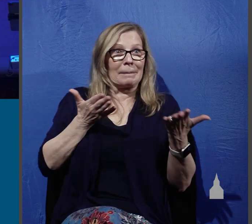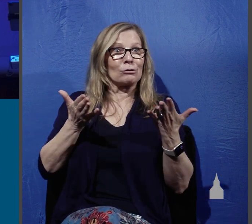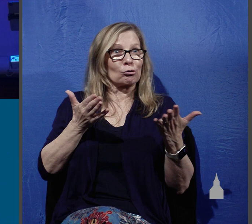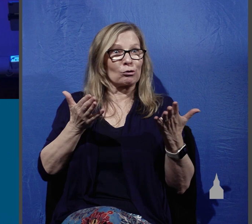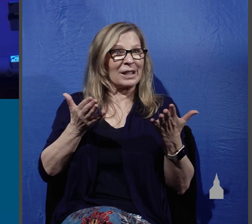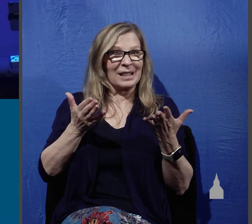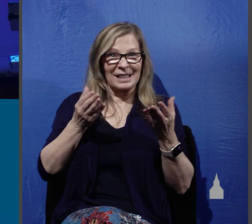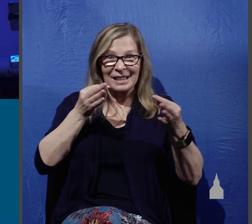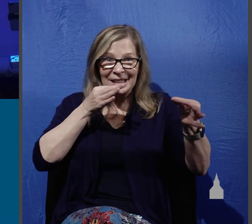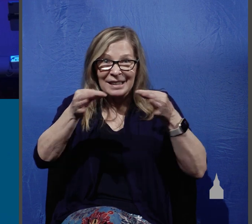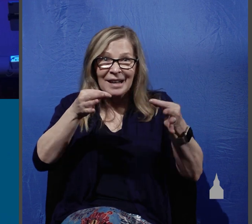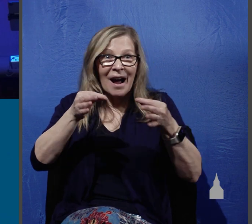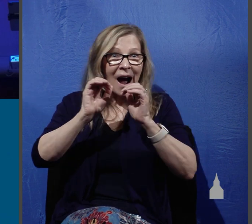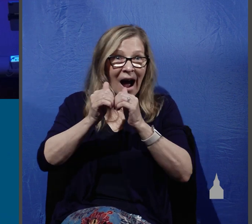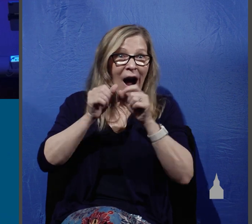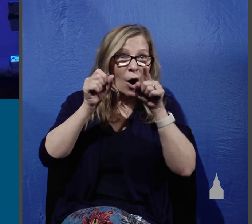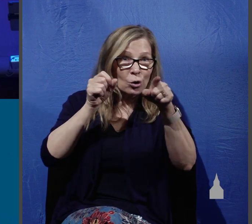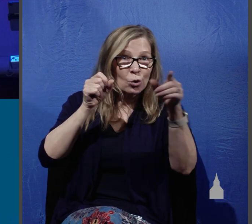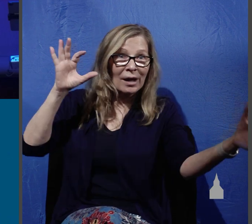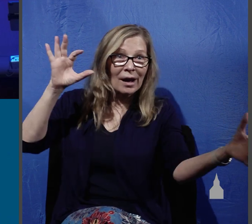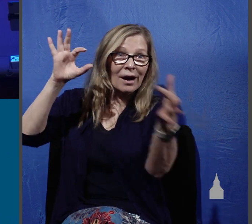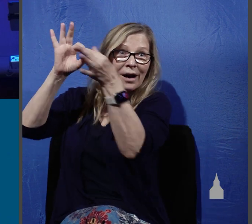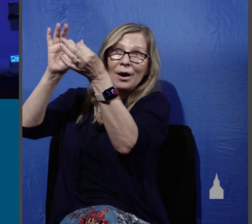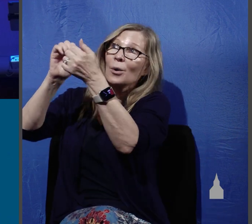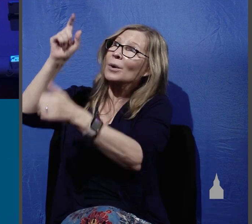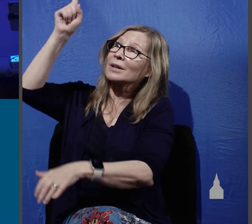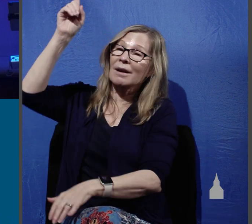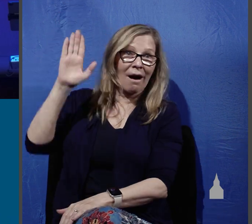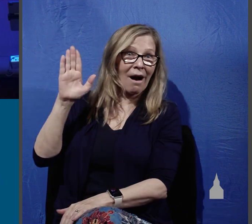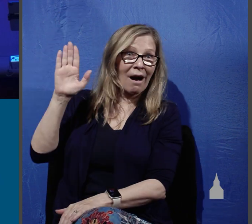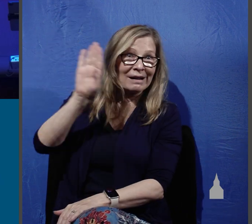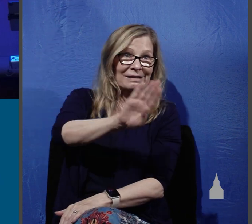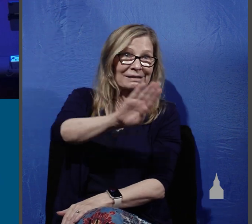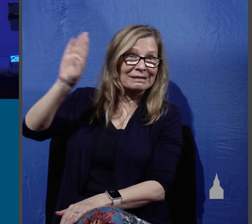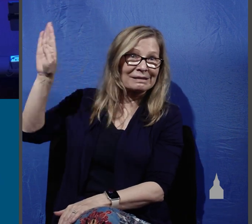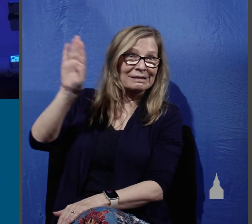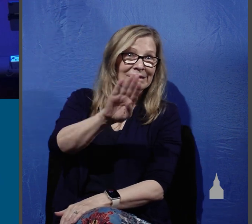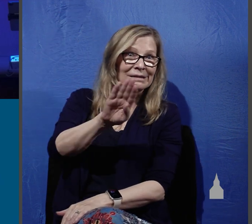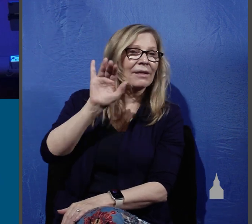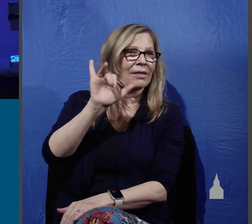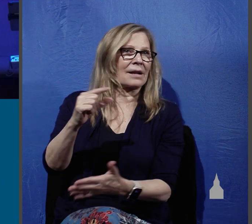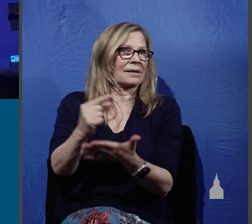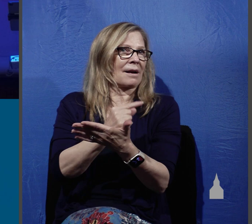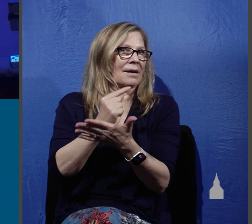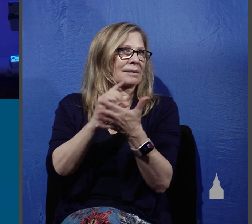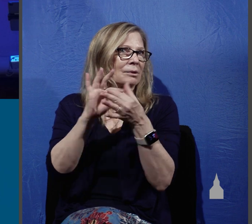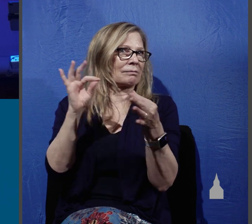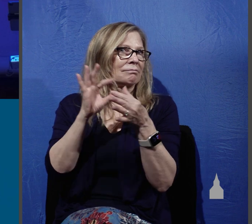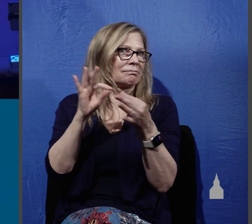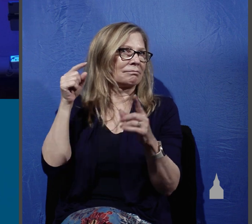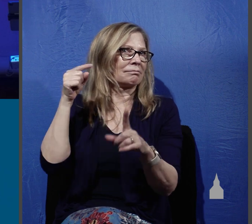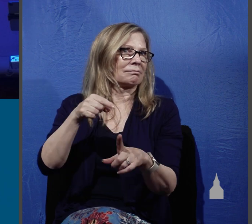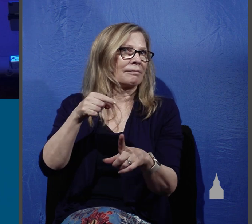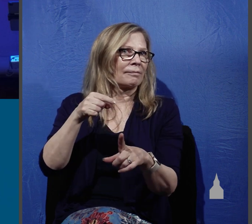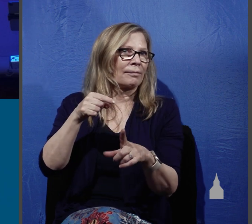reconciled to God, which is the gospel message. So why did God do it this way? Why did he entrust